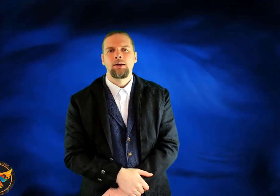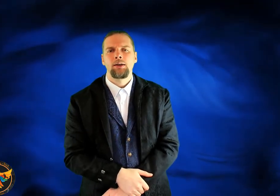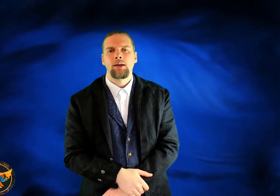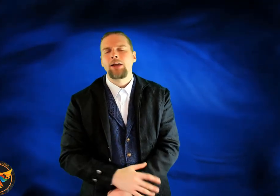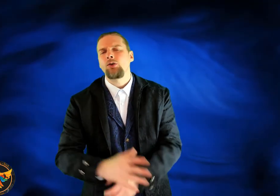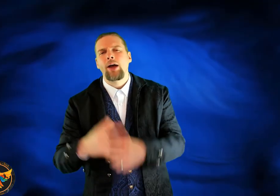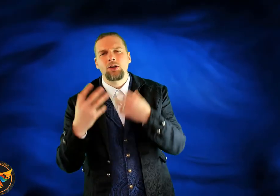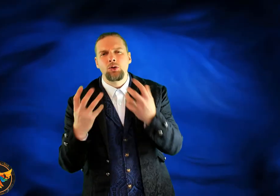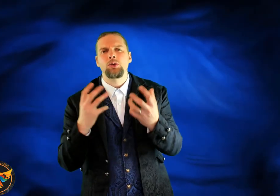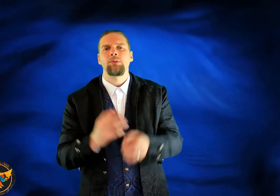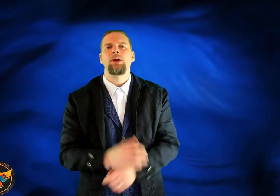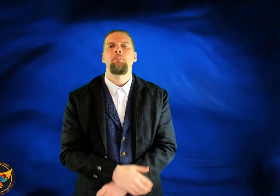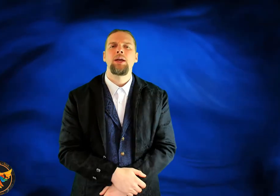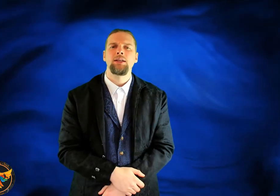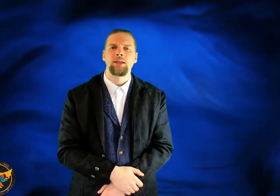I know that I can do something amazing.